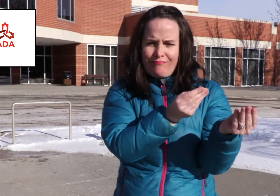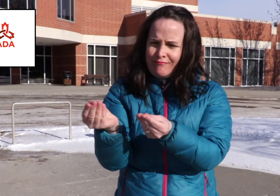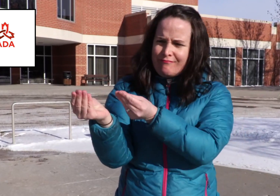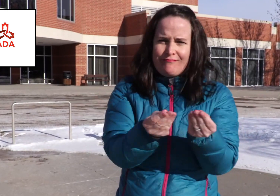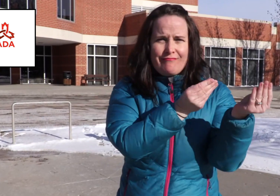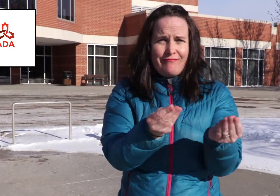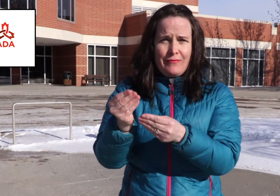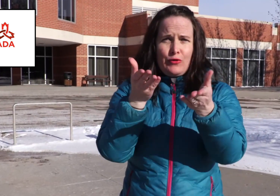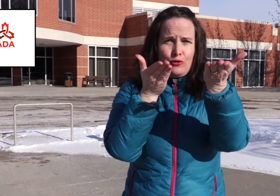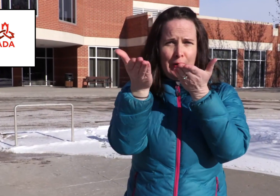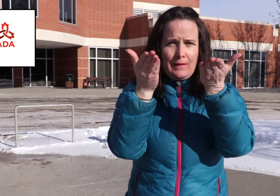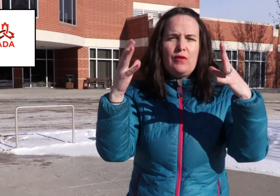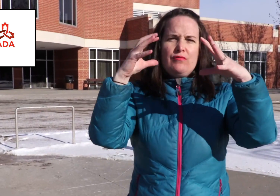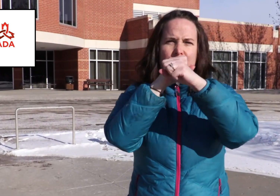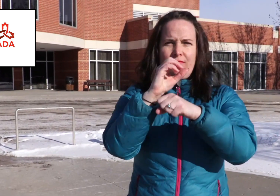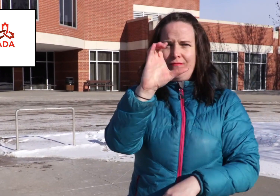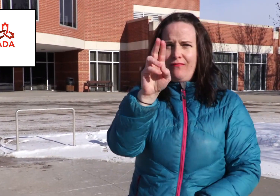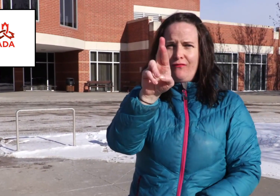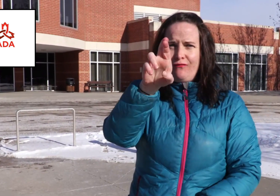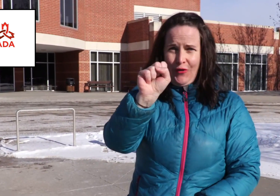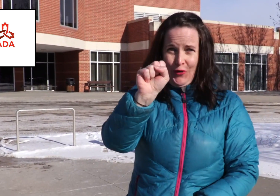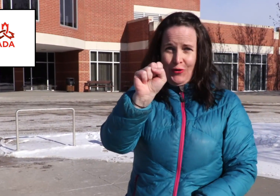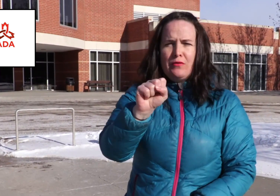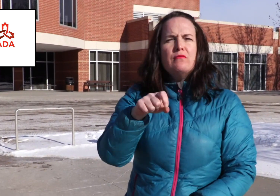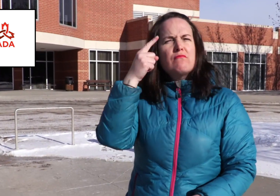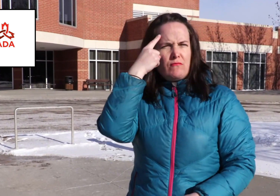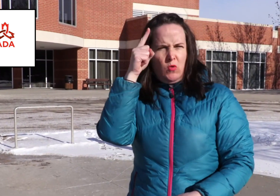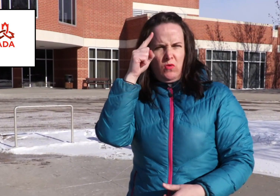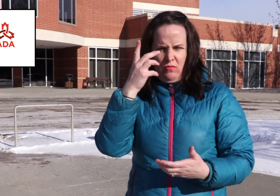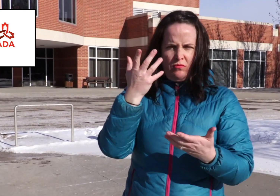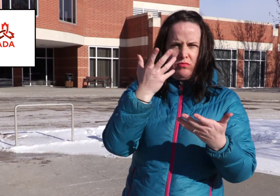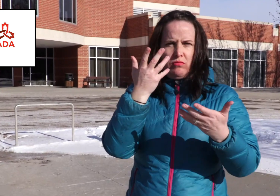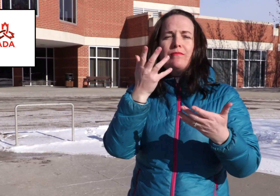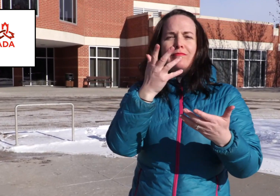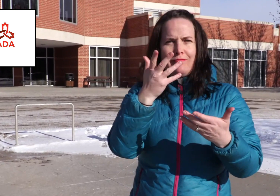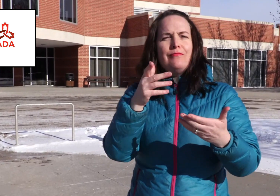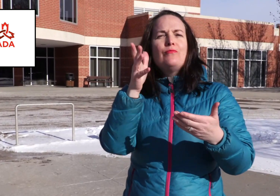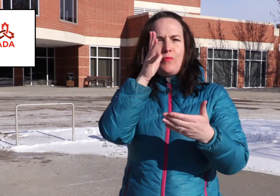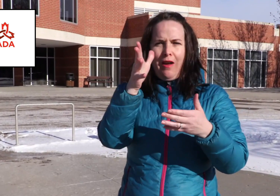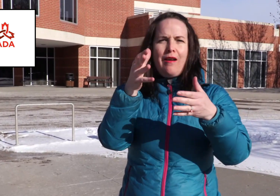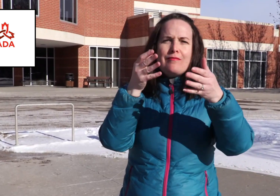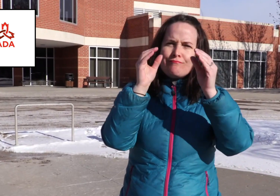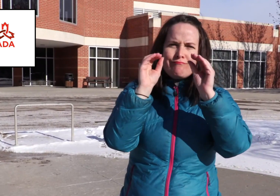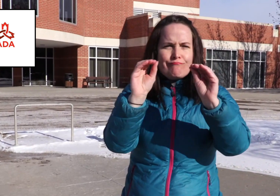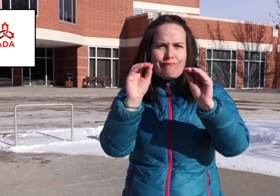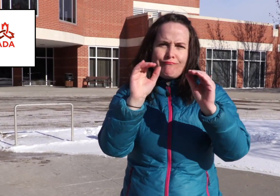Video Relay Service which I will call VRS, CVRS. And the reason for this